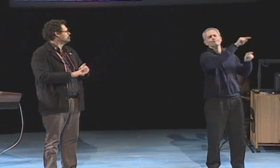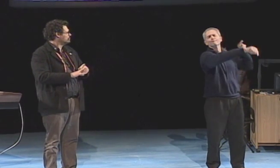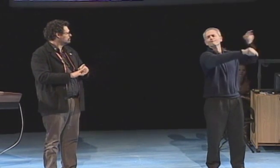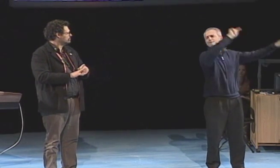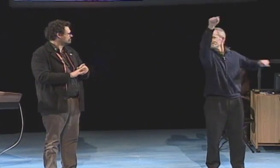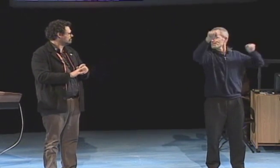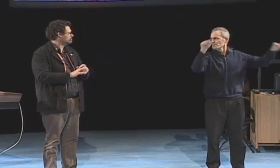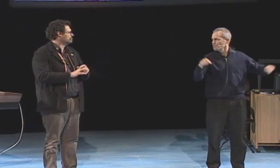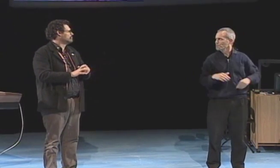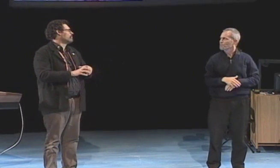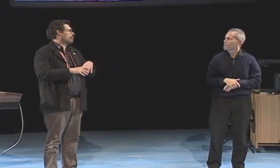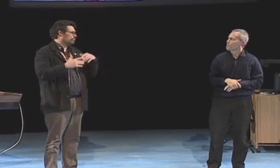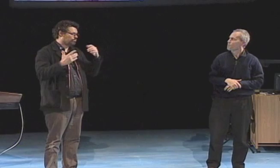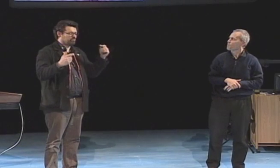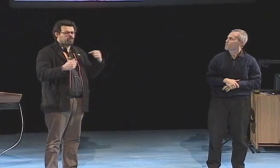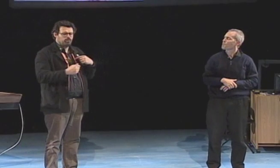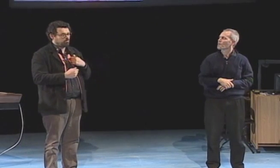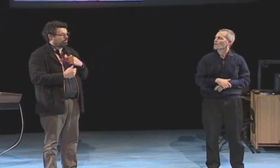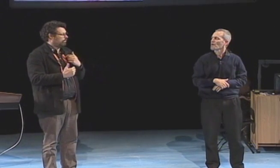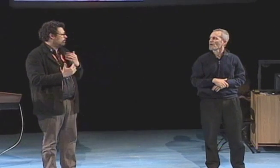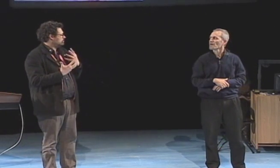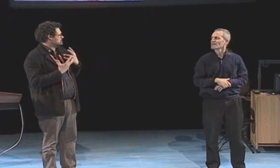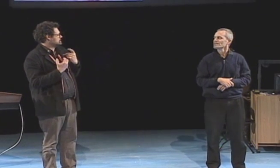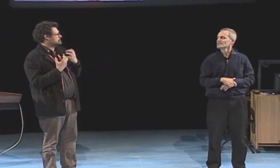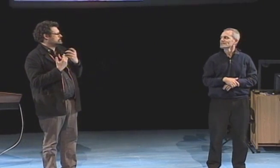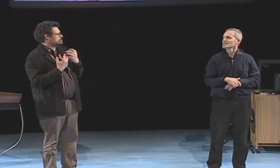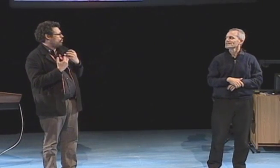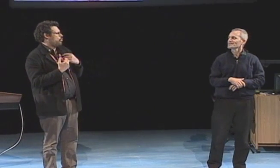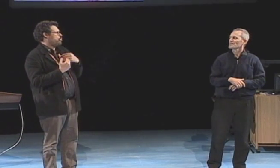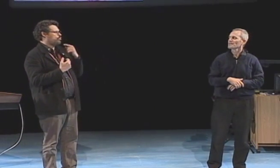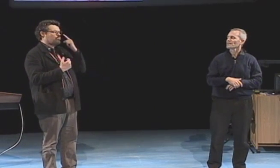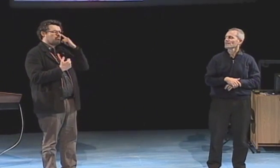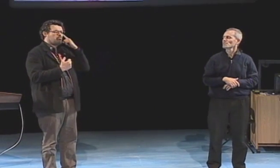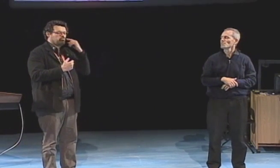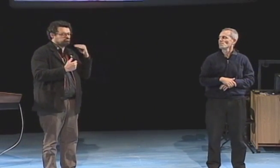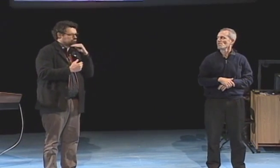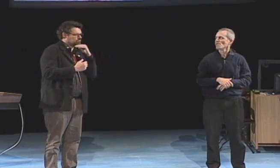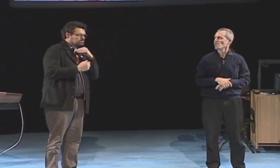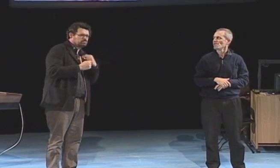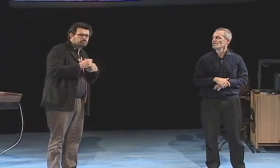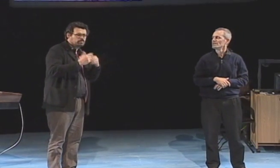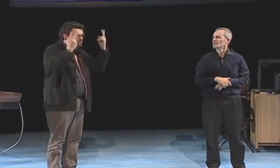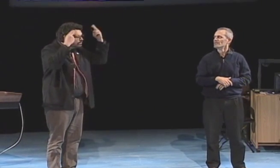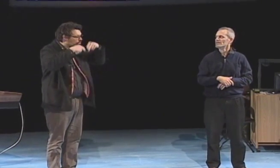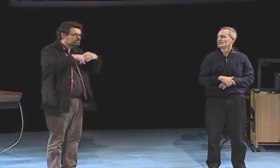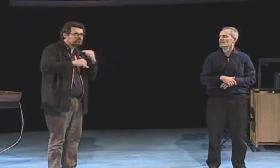I wanted to express the hearing world that I saw in my everyday life.